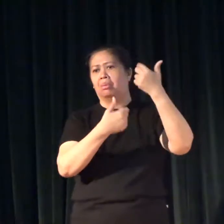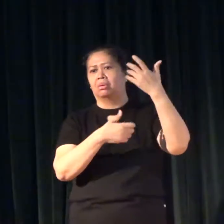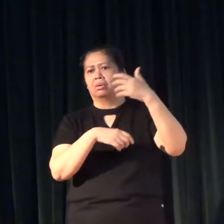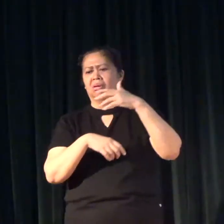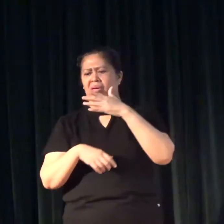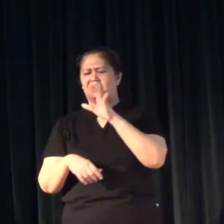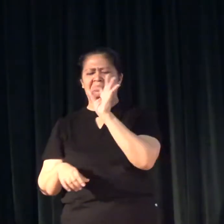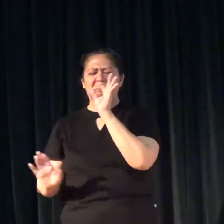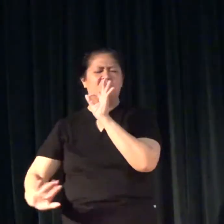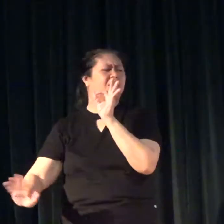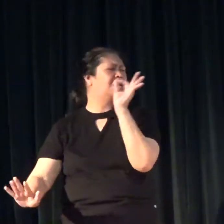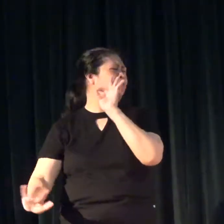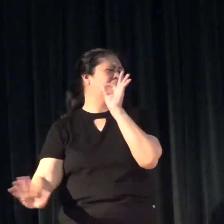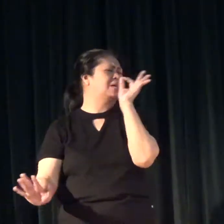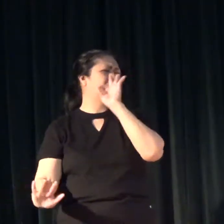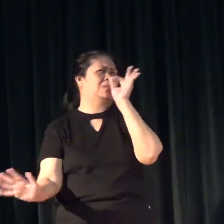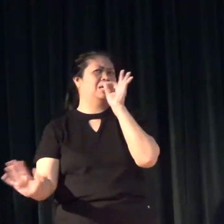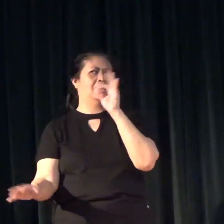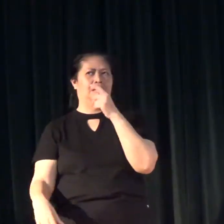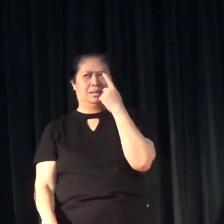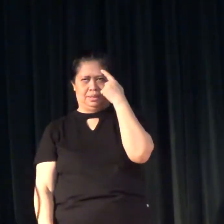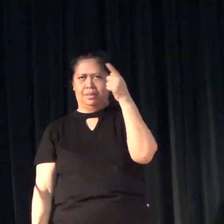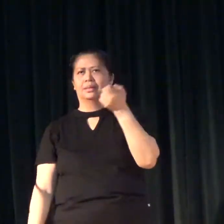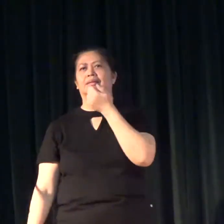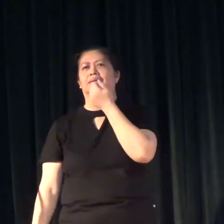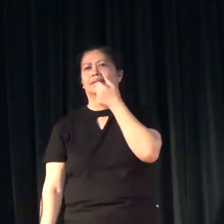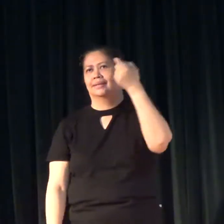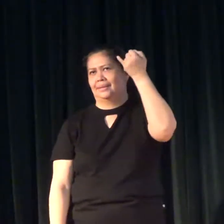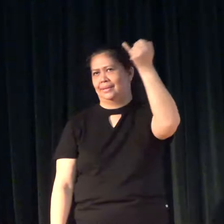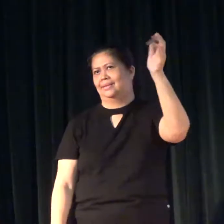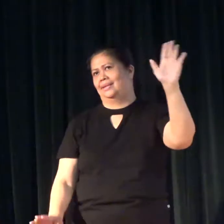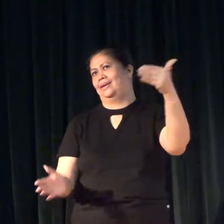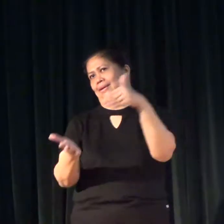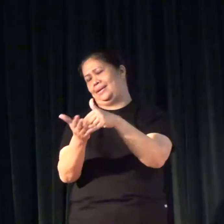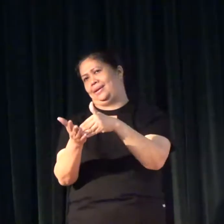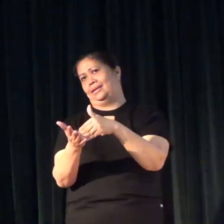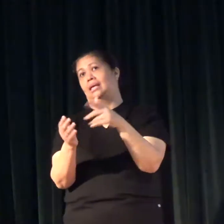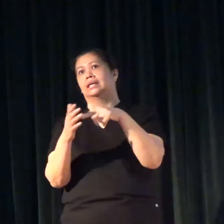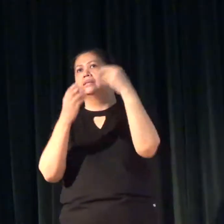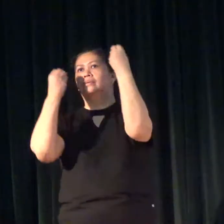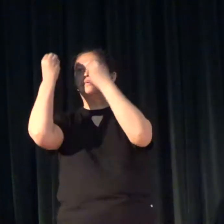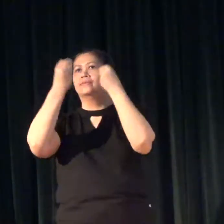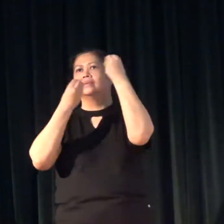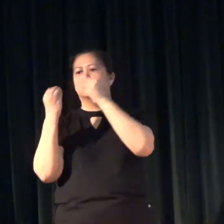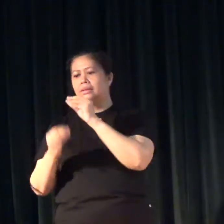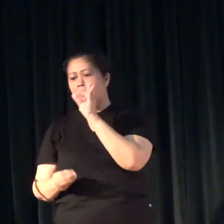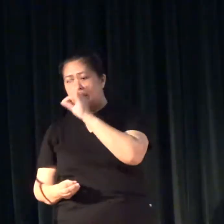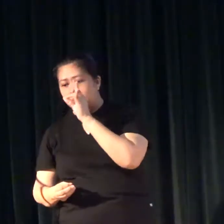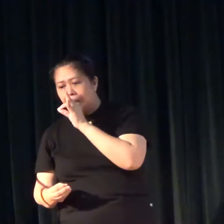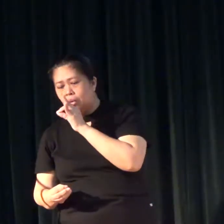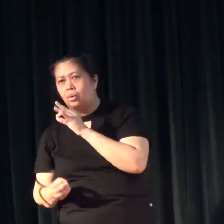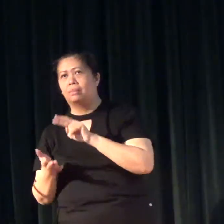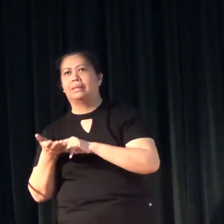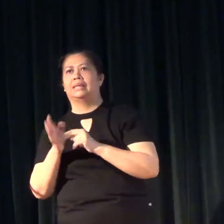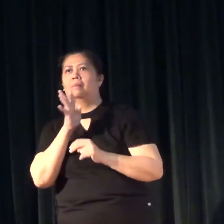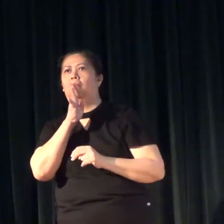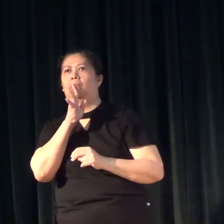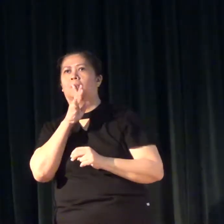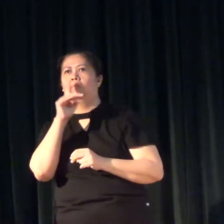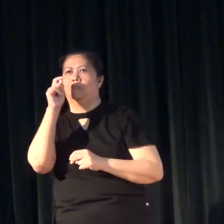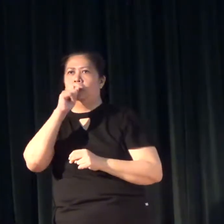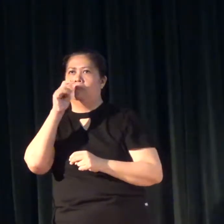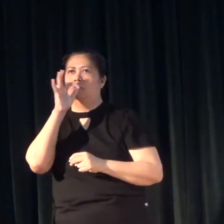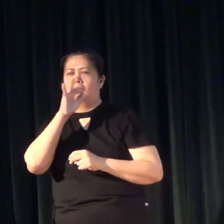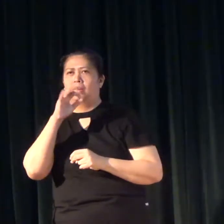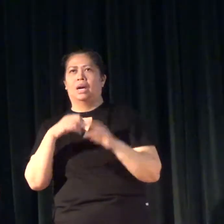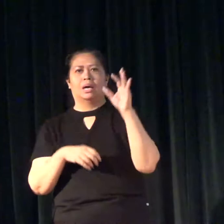why we should not use FNZ? We know that's the wrong discourse again. Because we're confusing Filipino as spoken language,